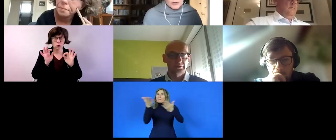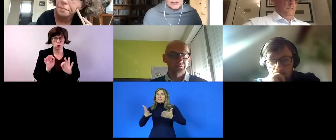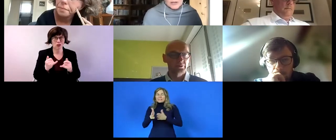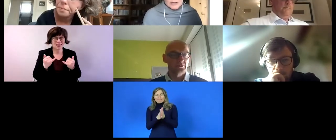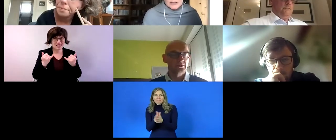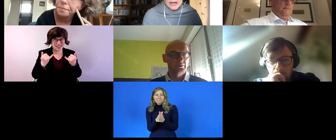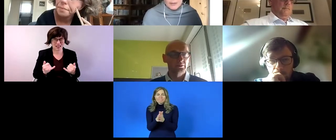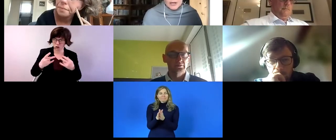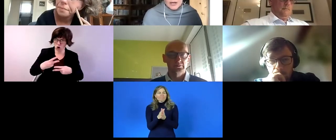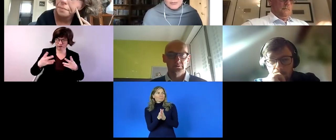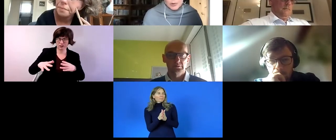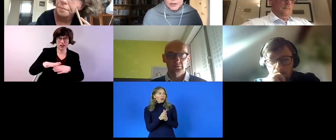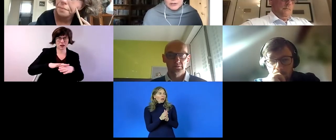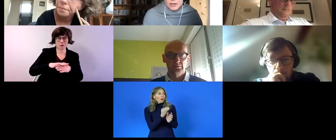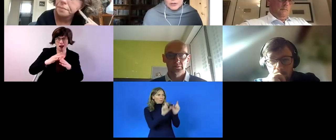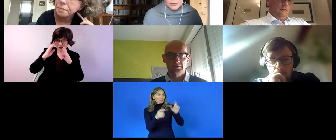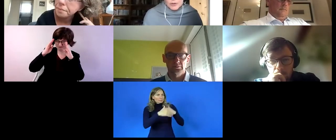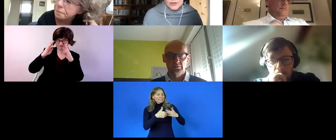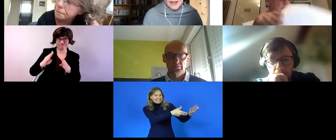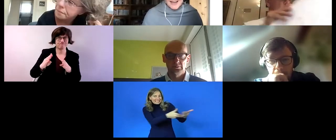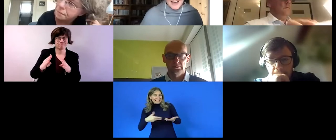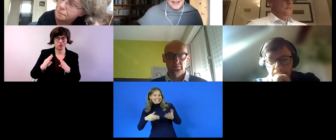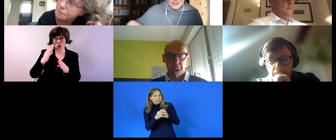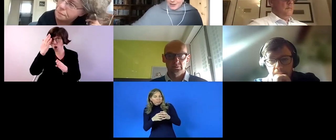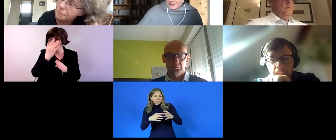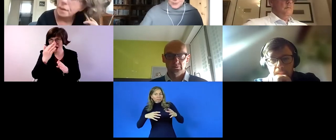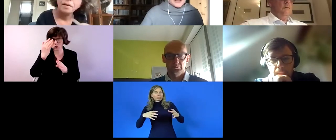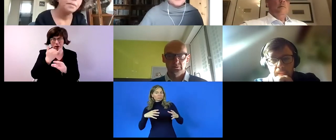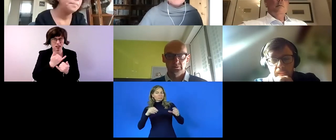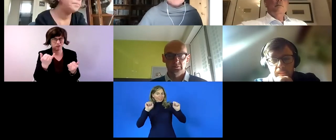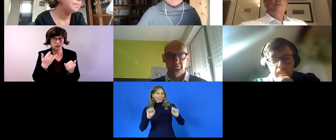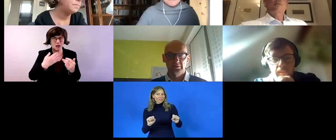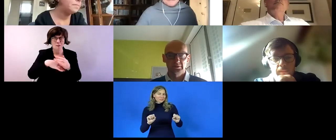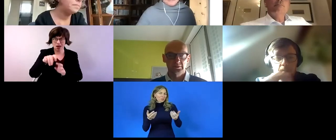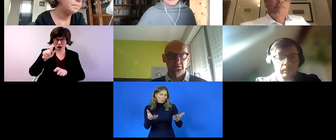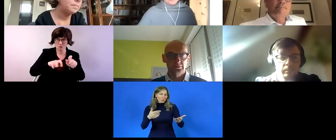people with disabilities can be employed in greater numbers uh so i'll close there